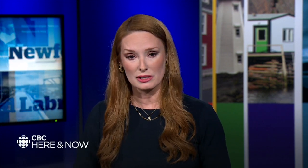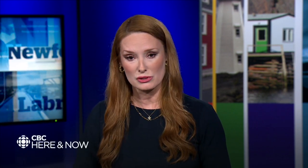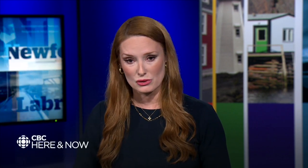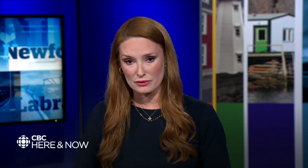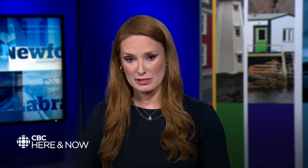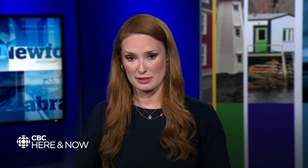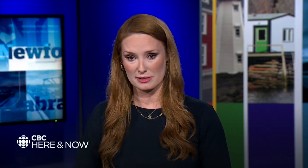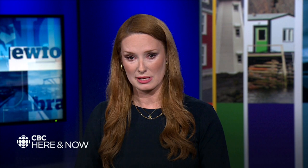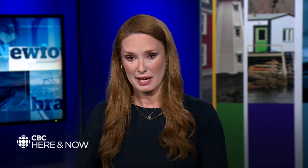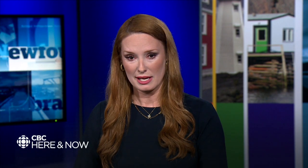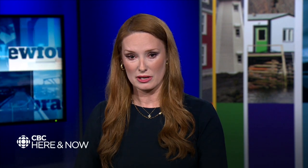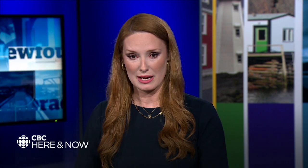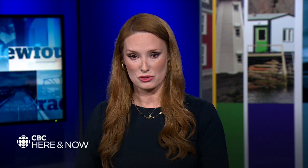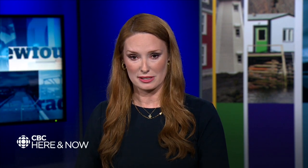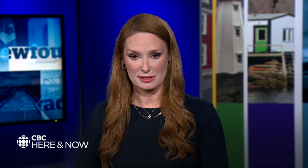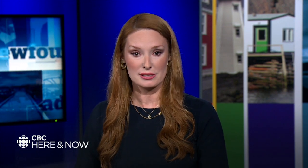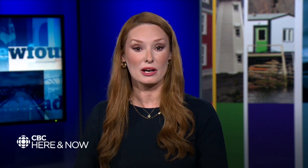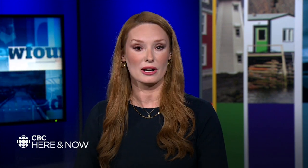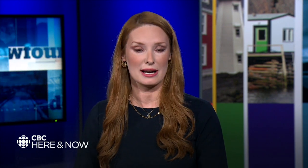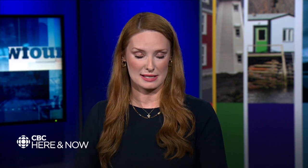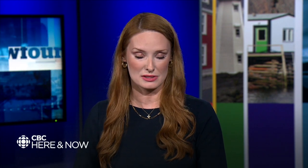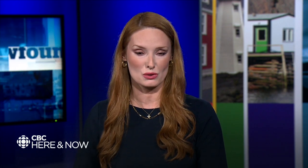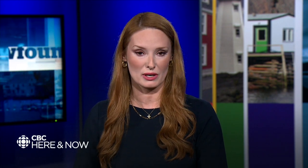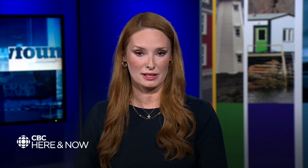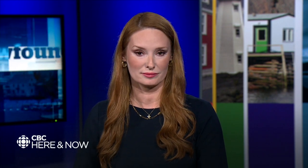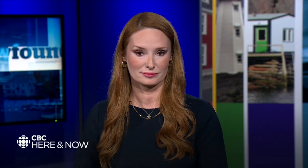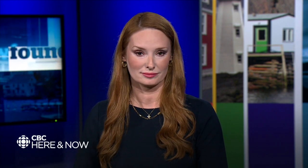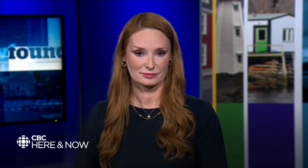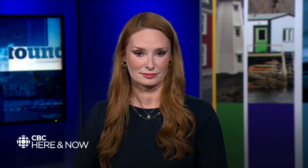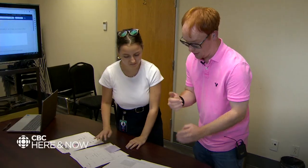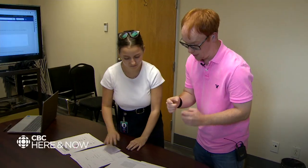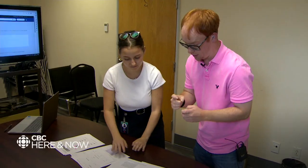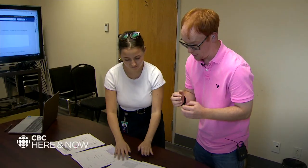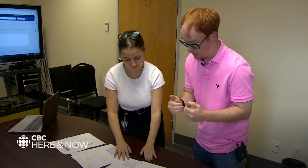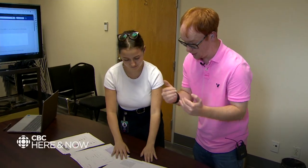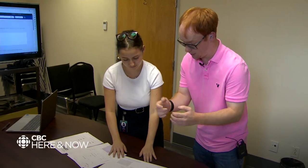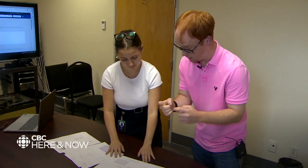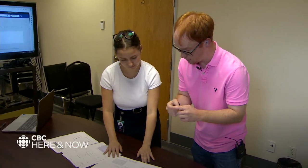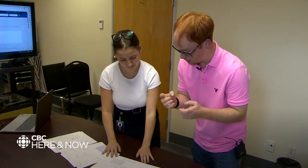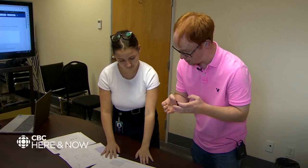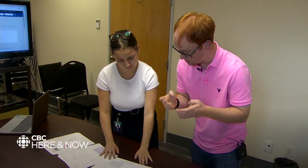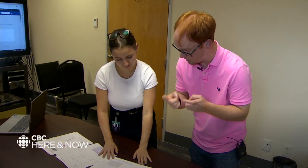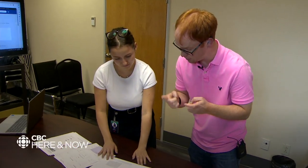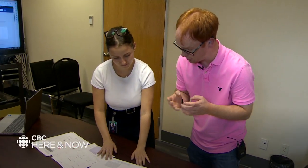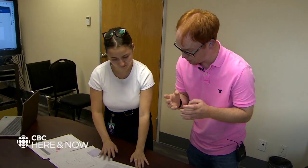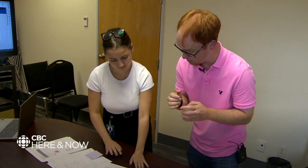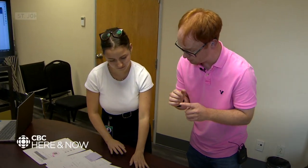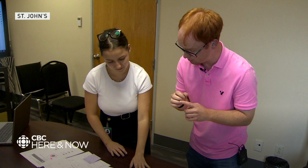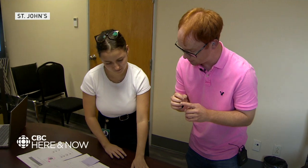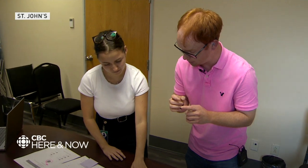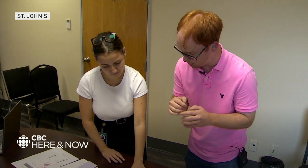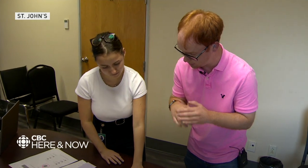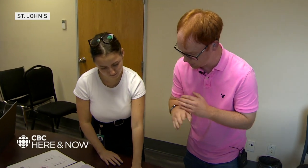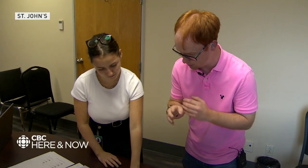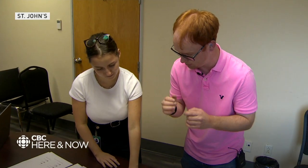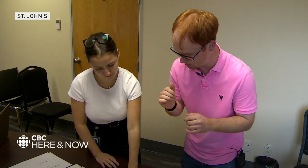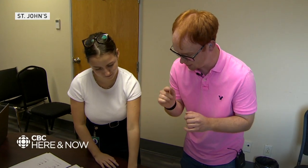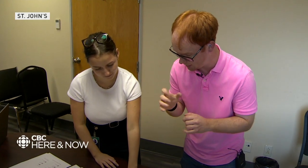services. Here it now is Jessica Singer has that story. Athletic dinner management. Living alone gave Adam King